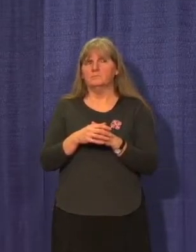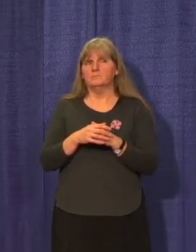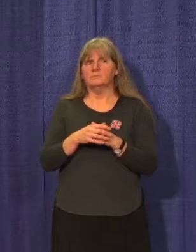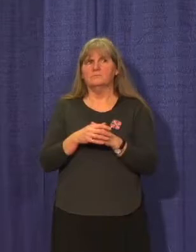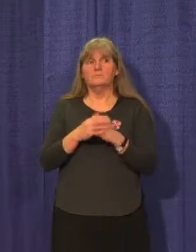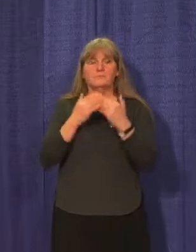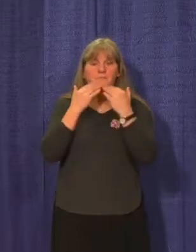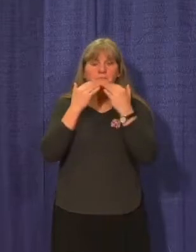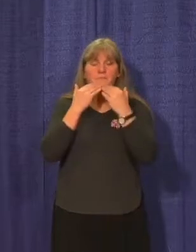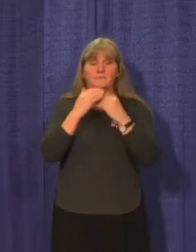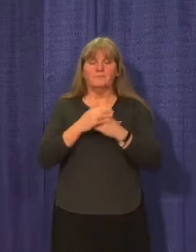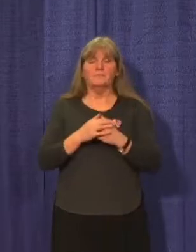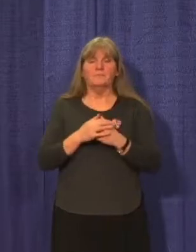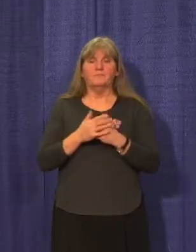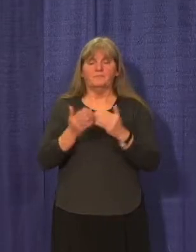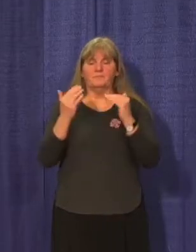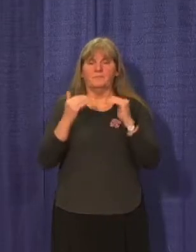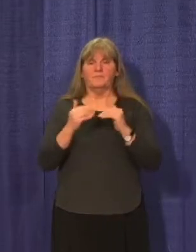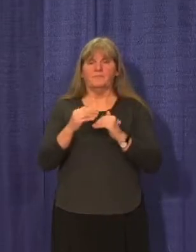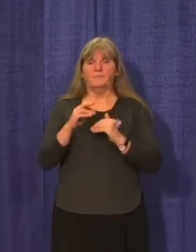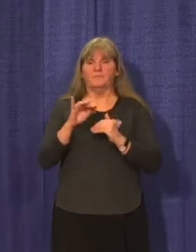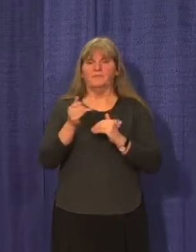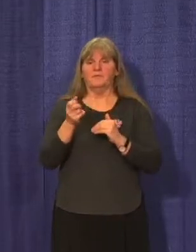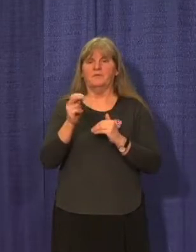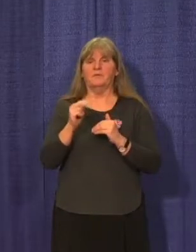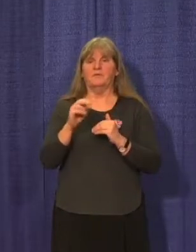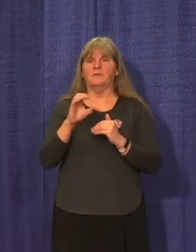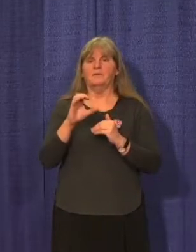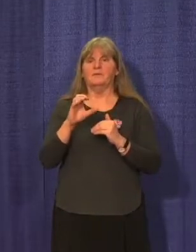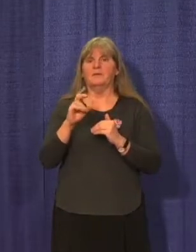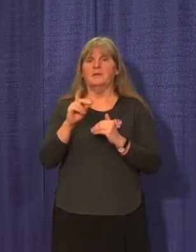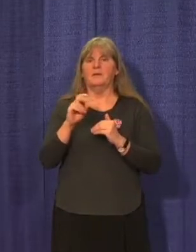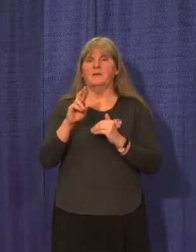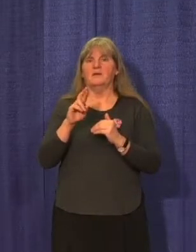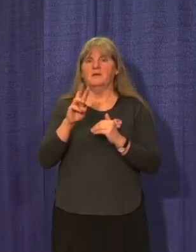Thank you. We'll move to John from CKRW.